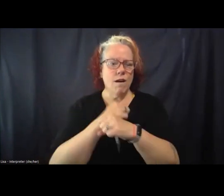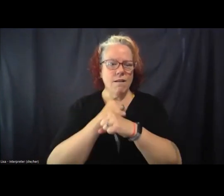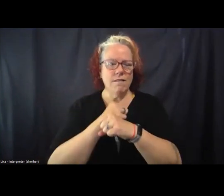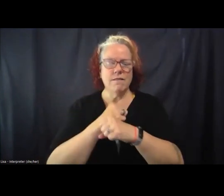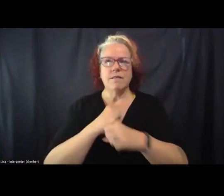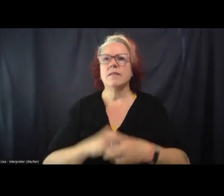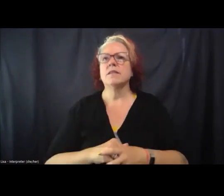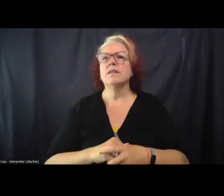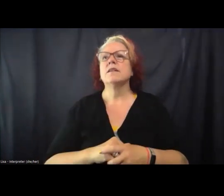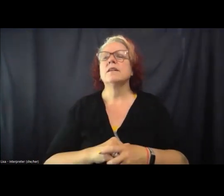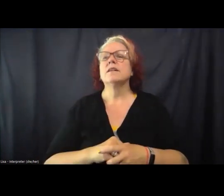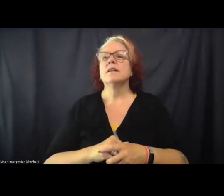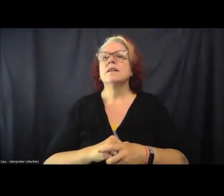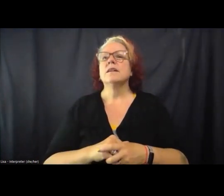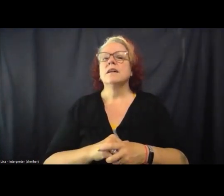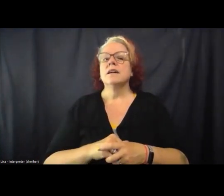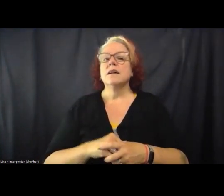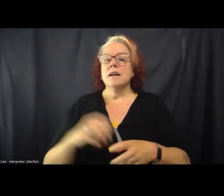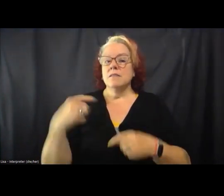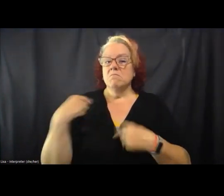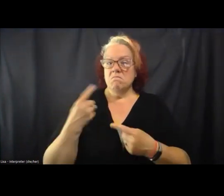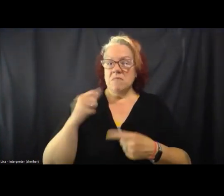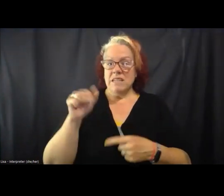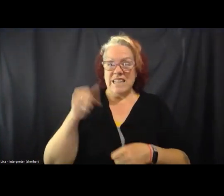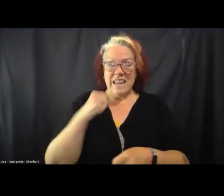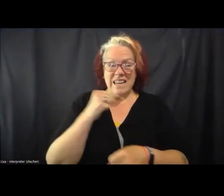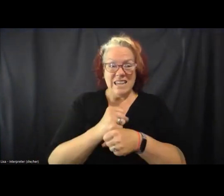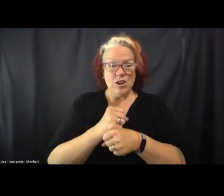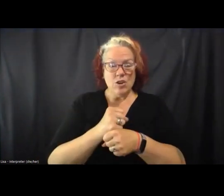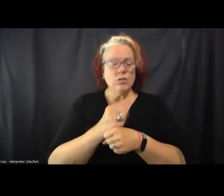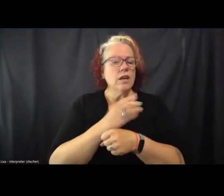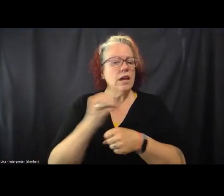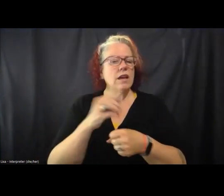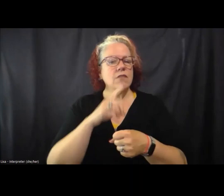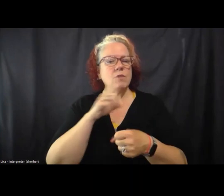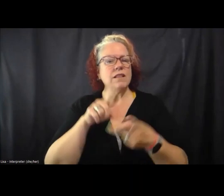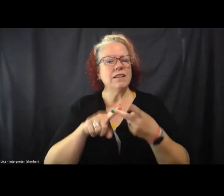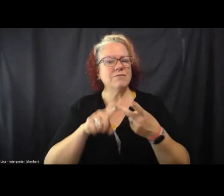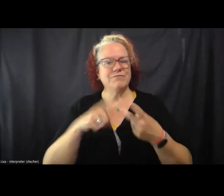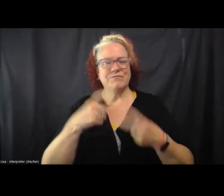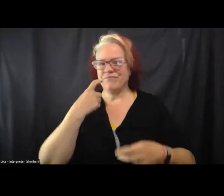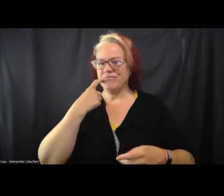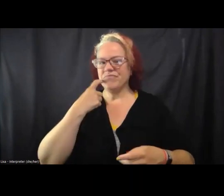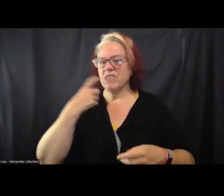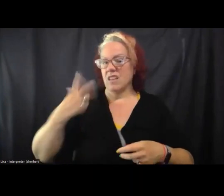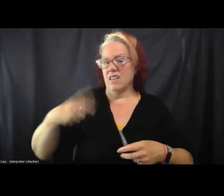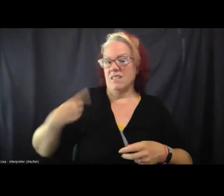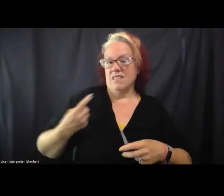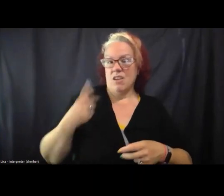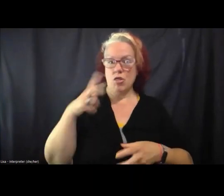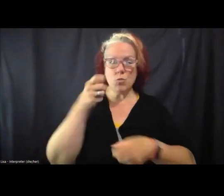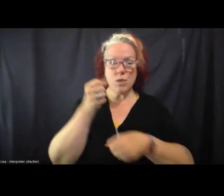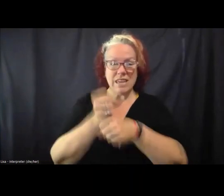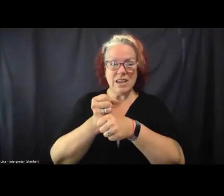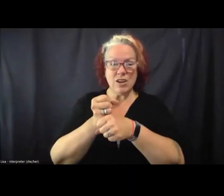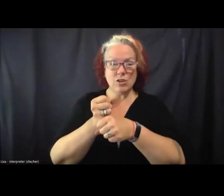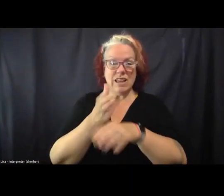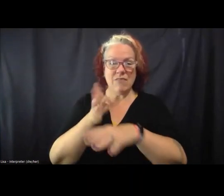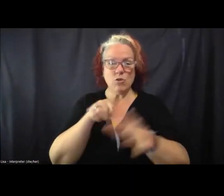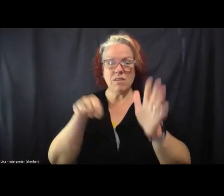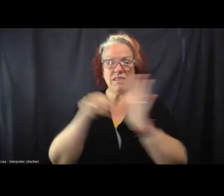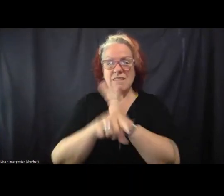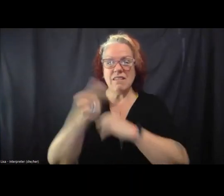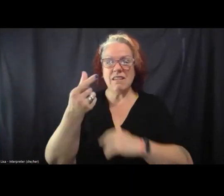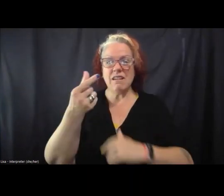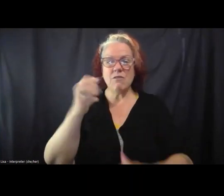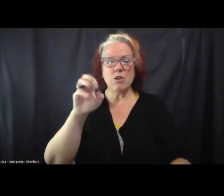The last 10 years, and especially, I would say, the last three years following the killing of George Floyd